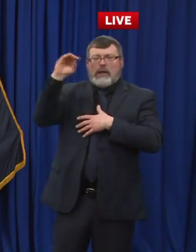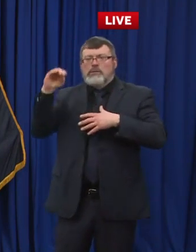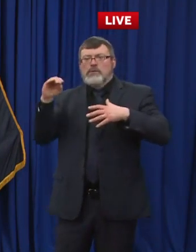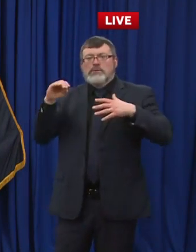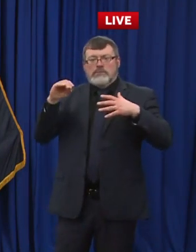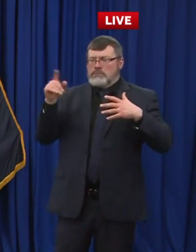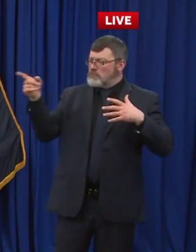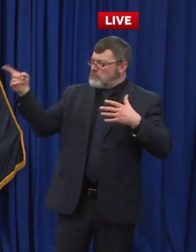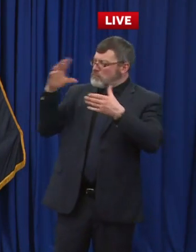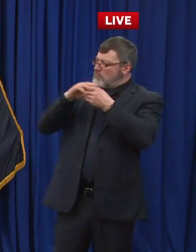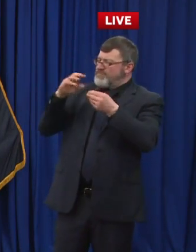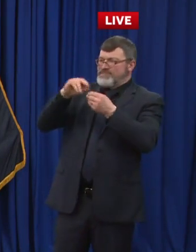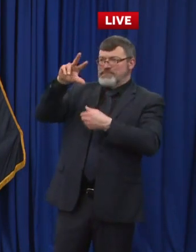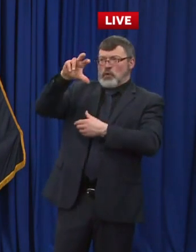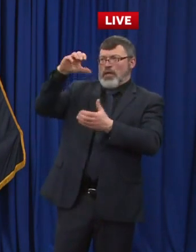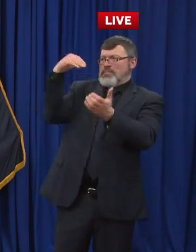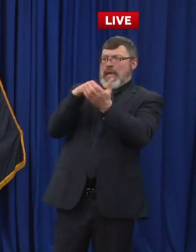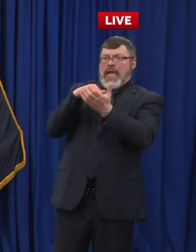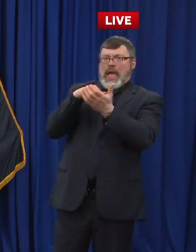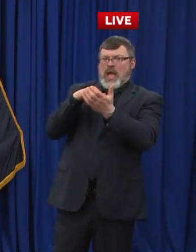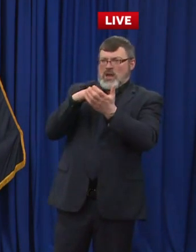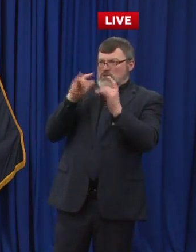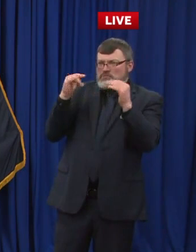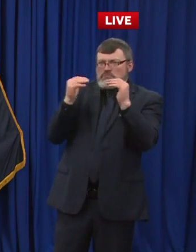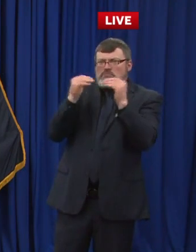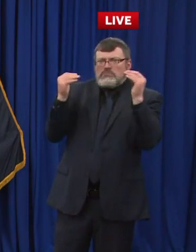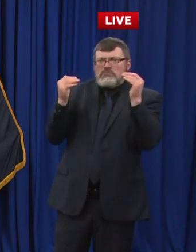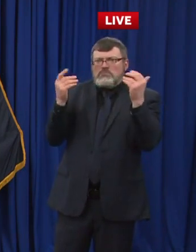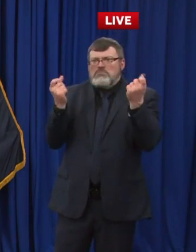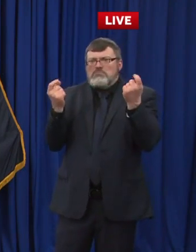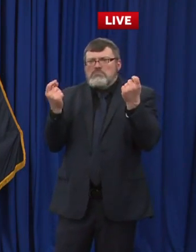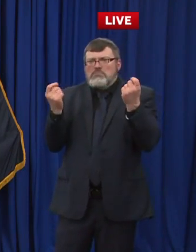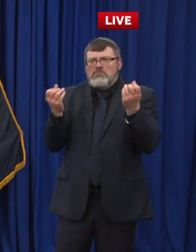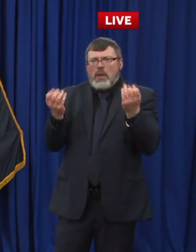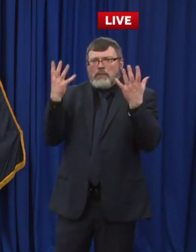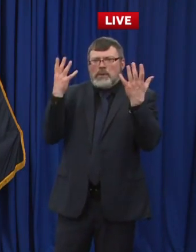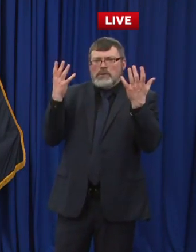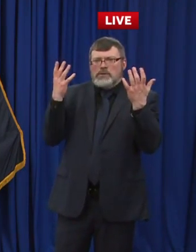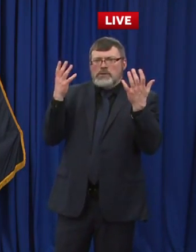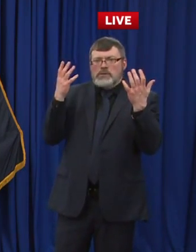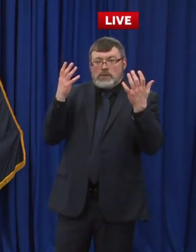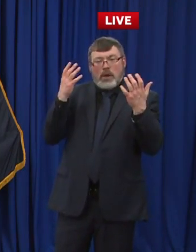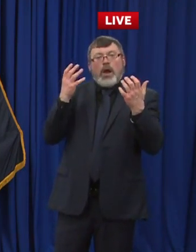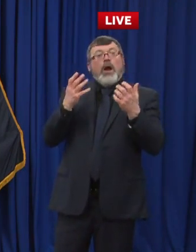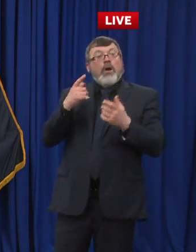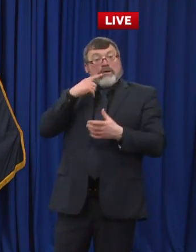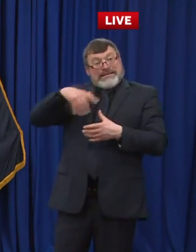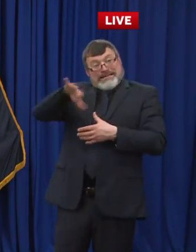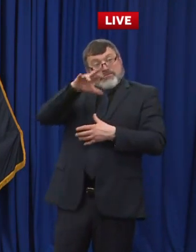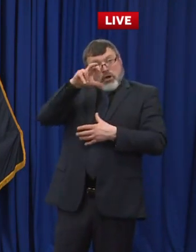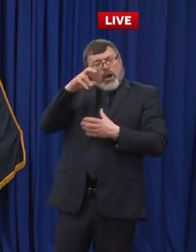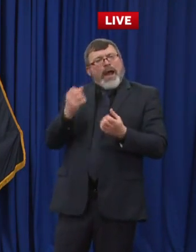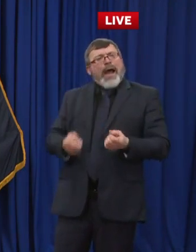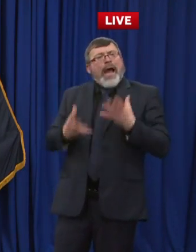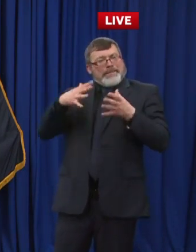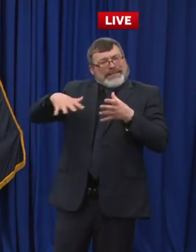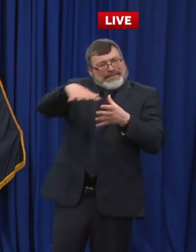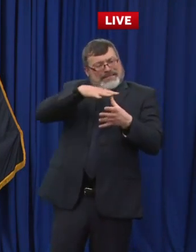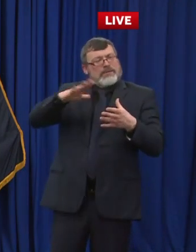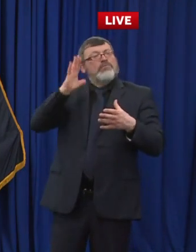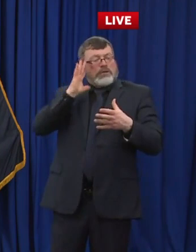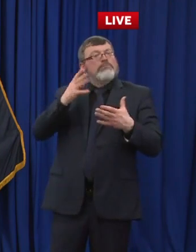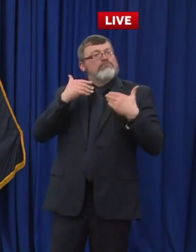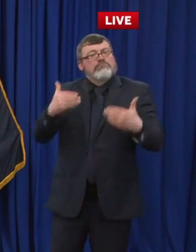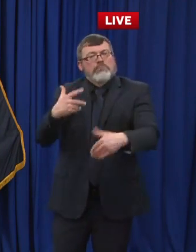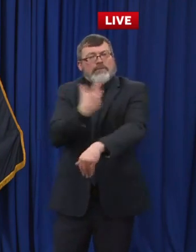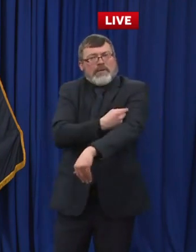indication that they they're a very large percentage of those people want the vaccination of the 300 and plus thousand